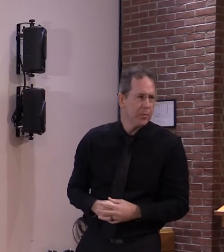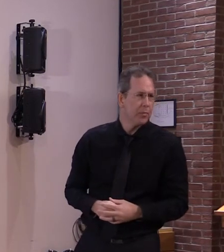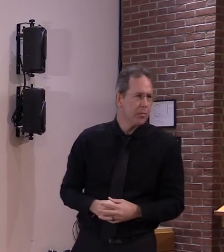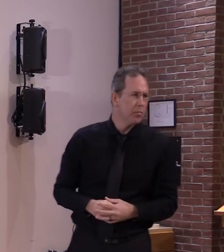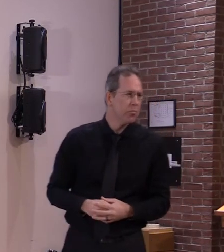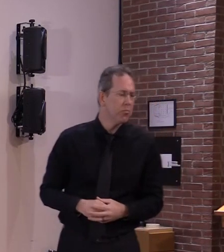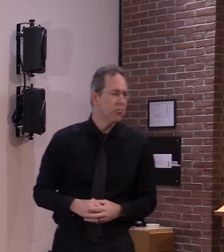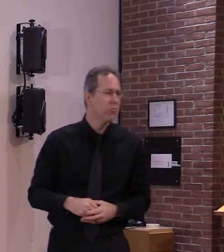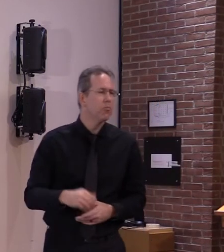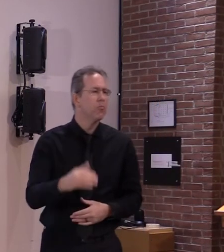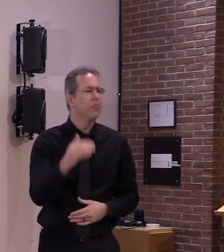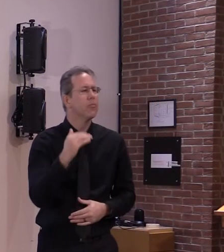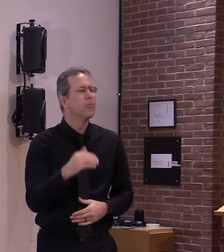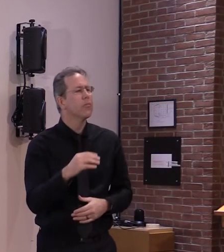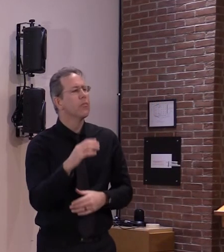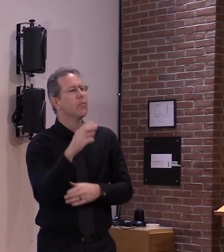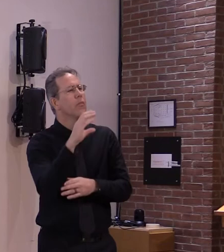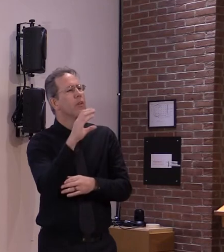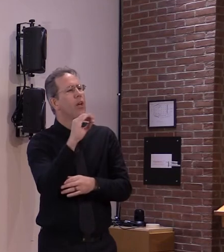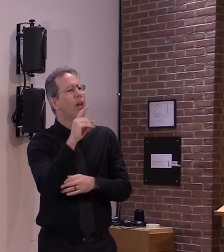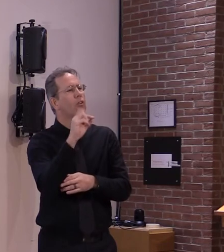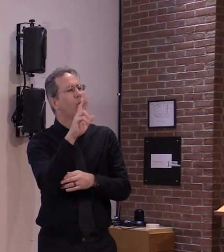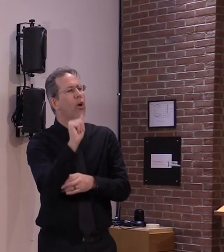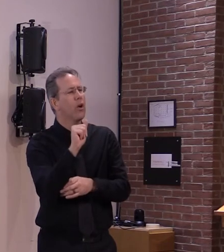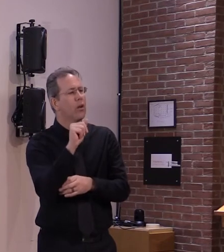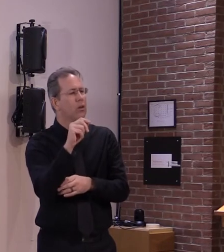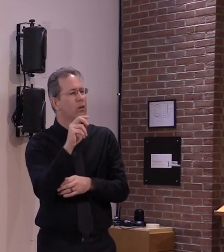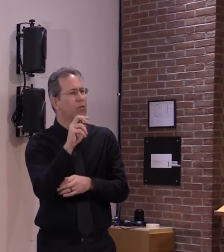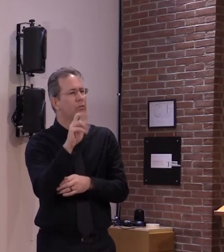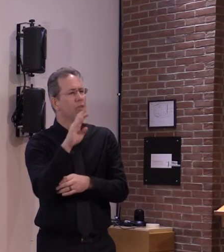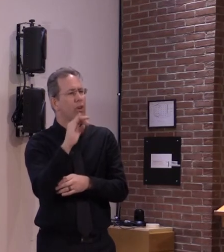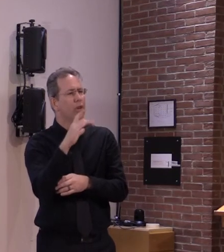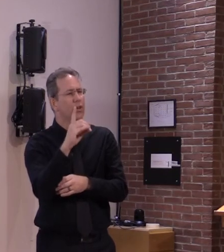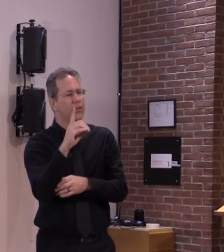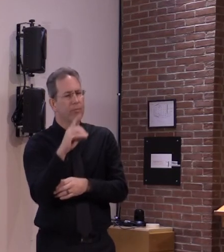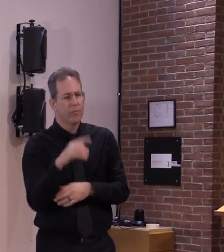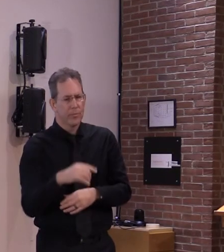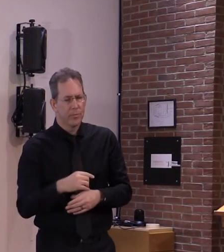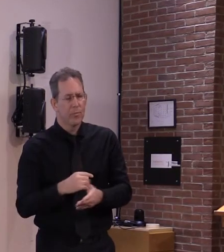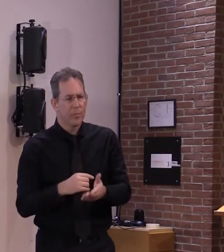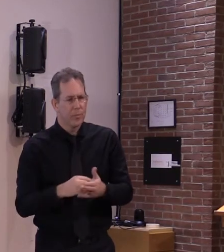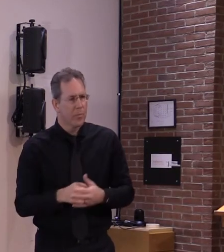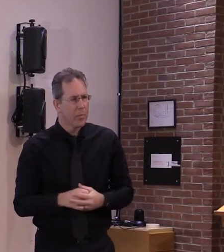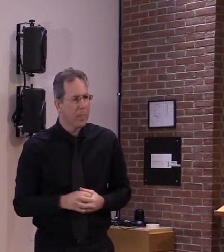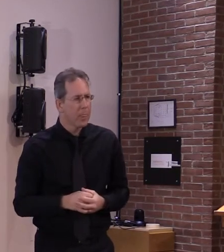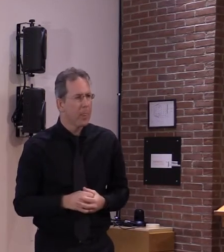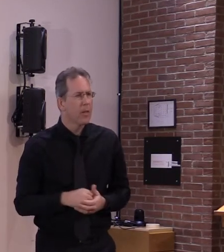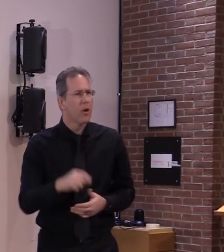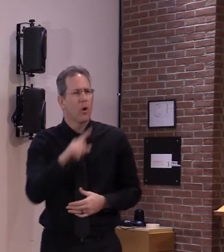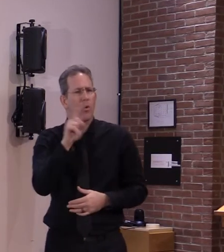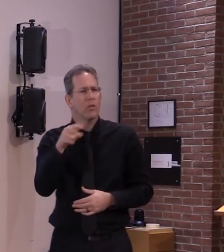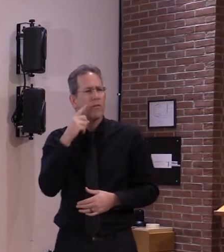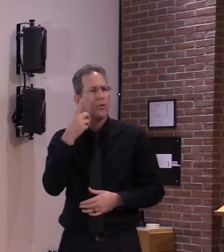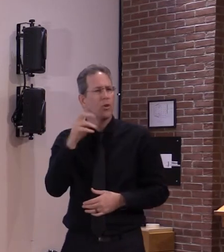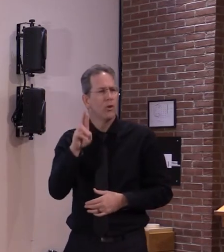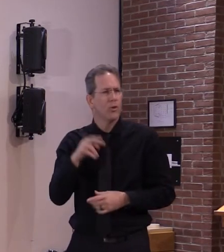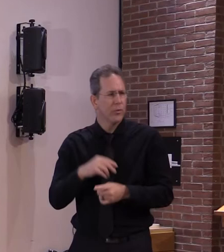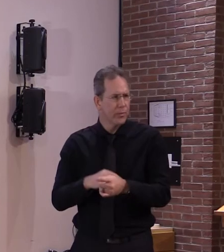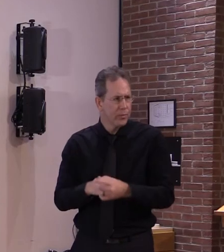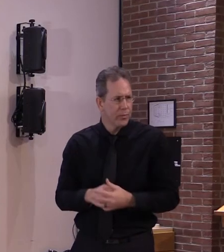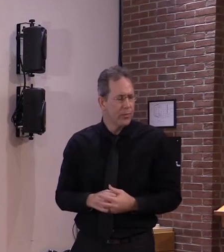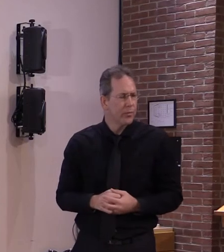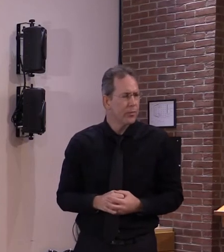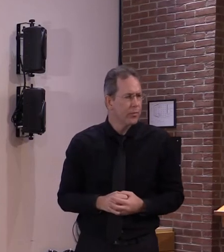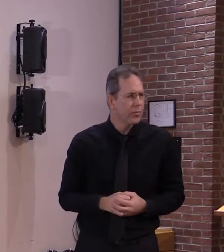yes good afternoon thank you this is for dr levine local hospital has told us it has requested and